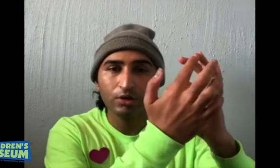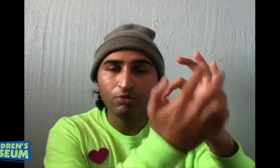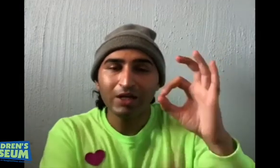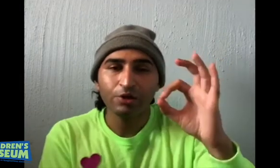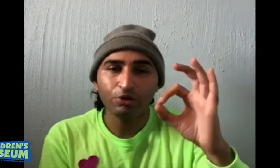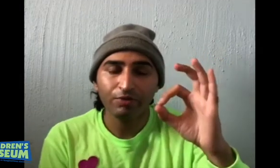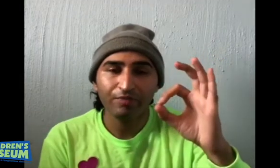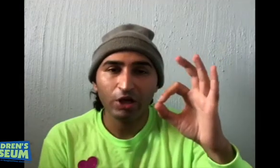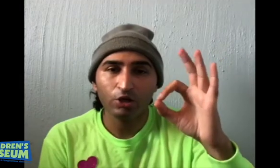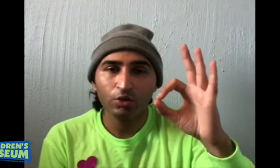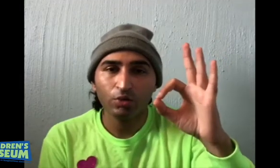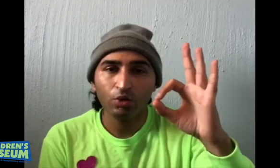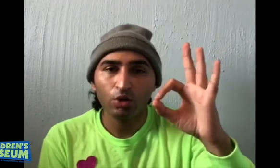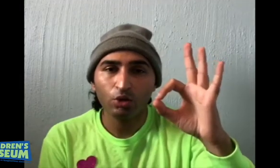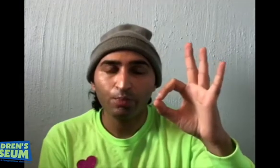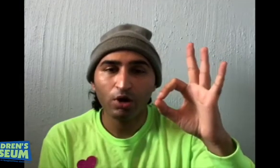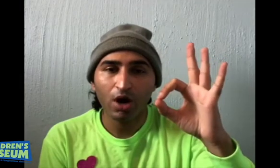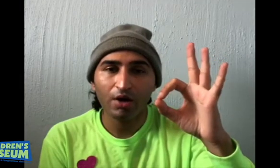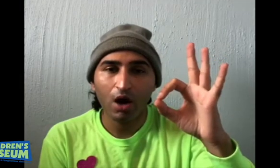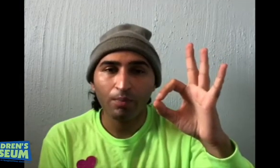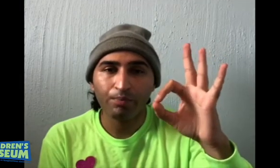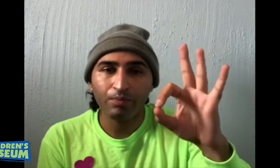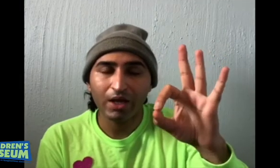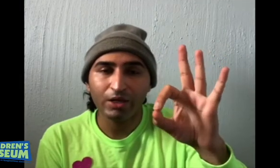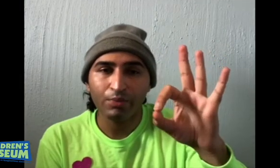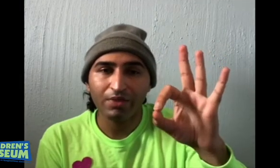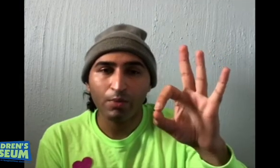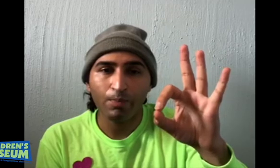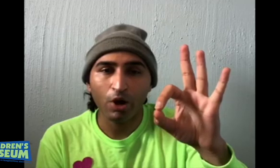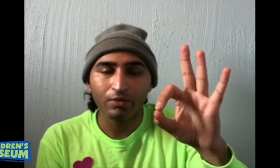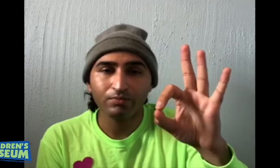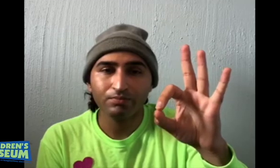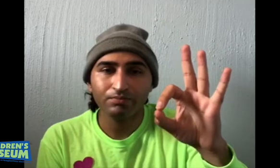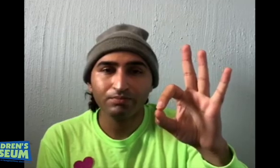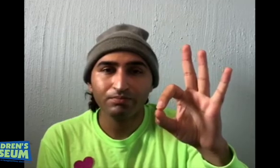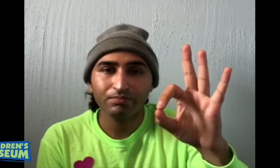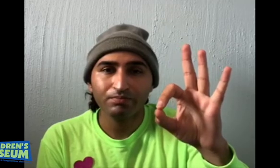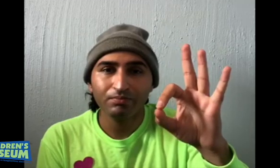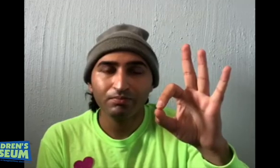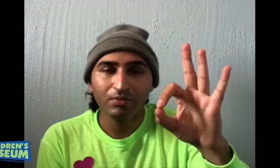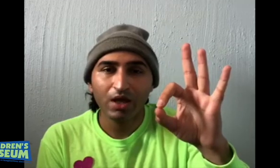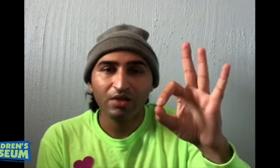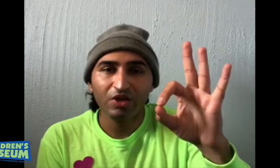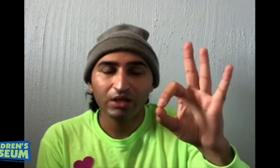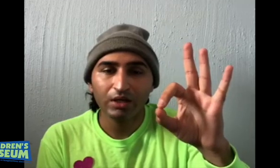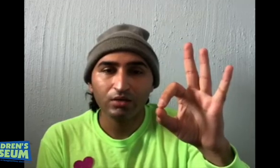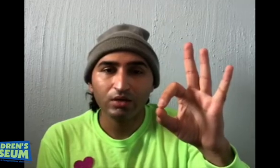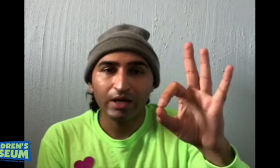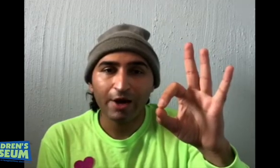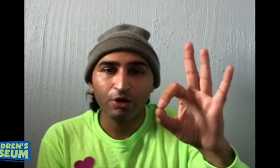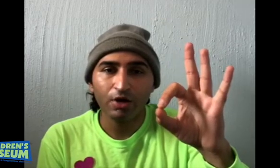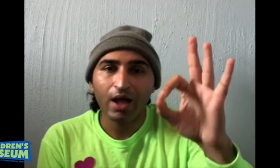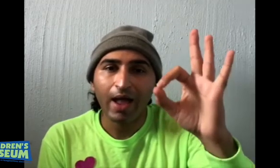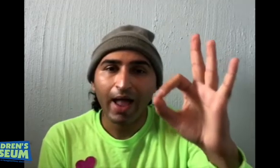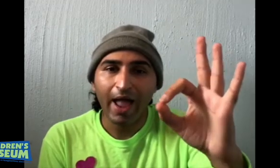rest of the three fingers you are going to put on up and split them apart. This is the letter F.